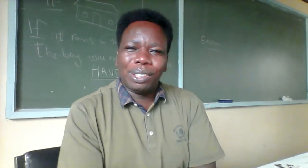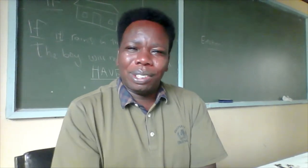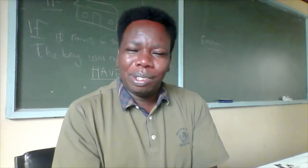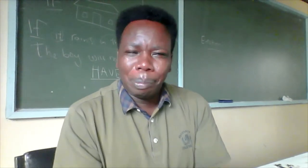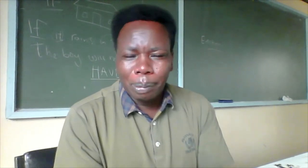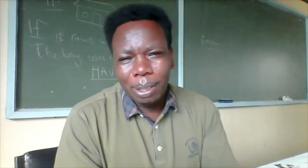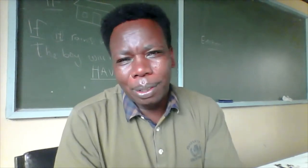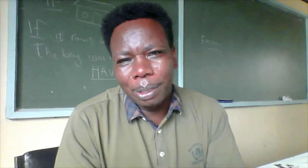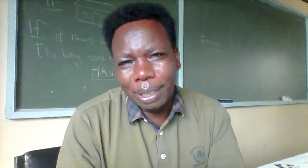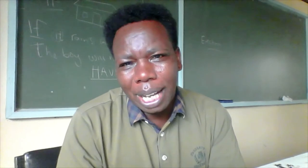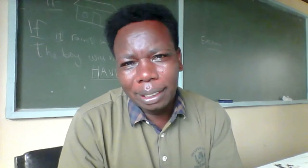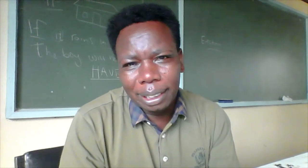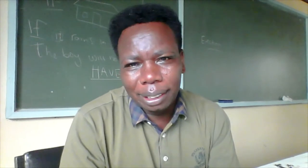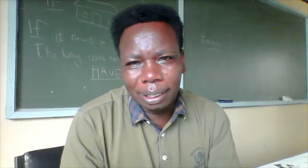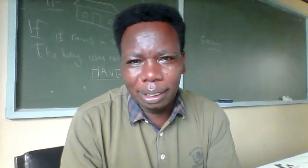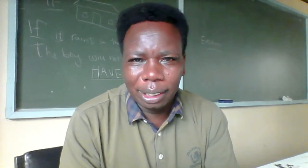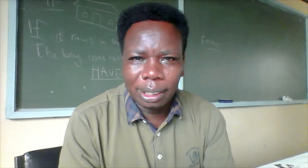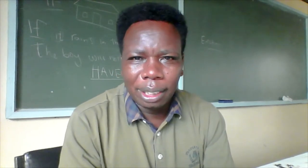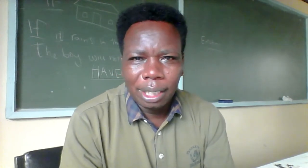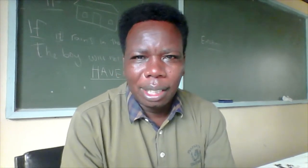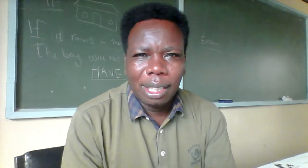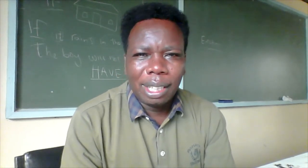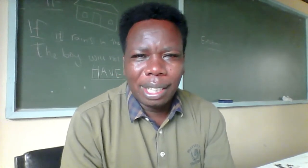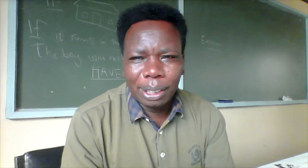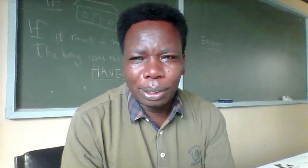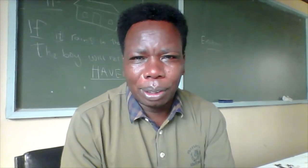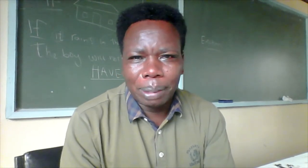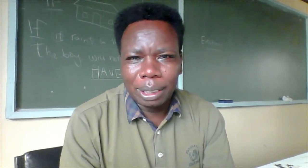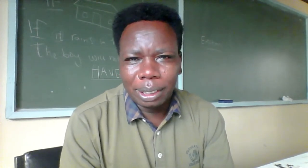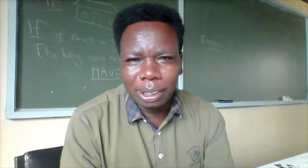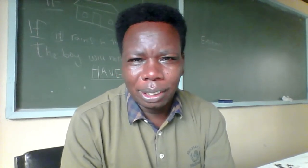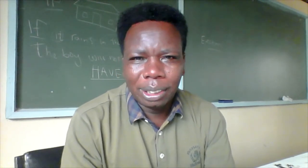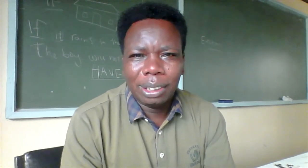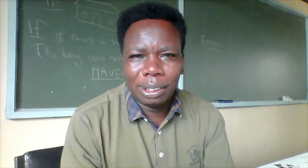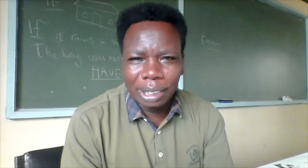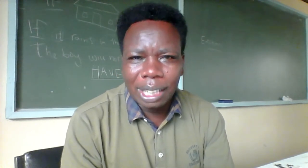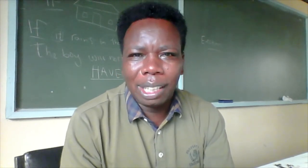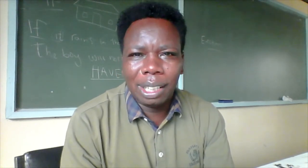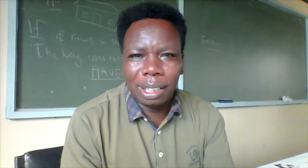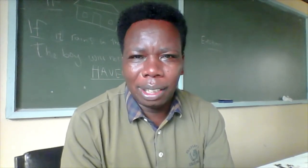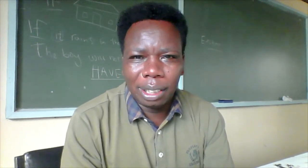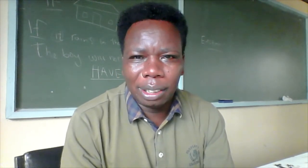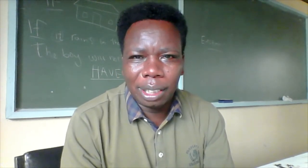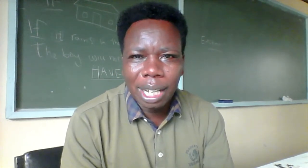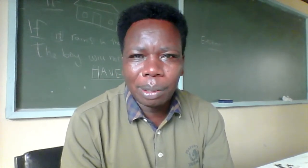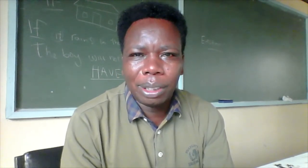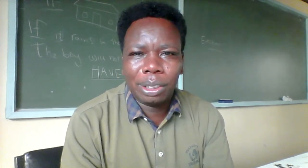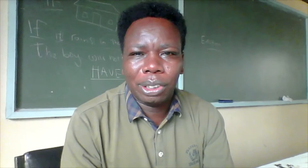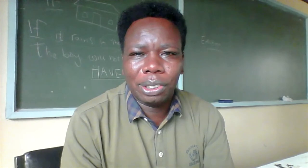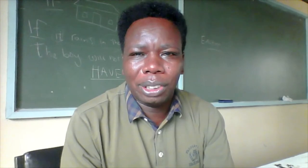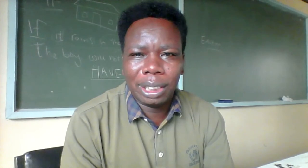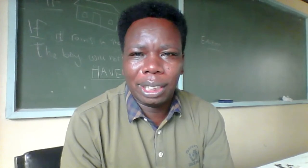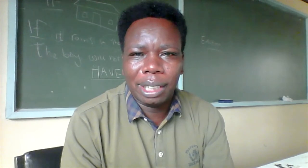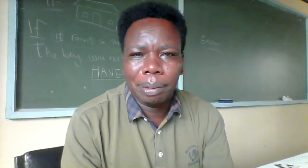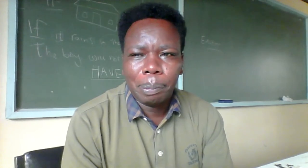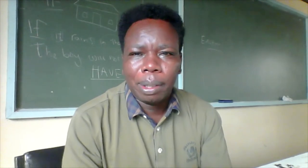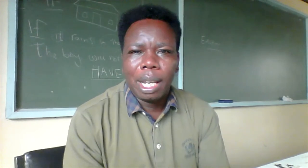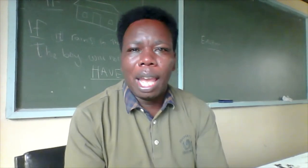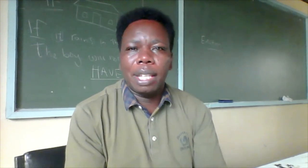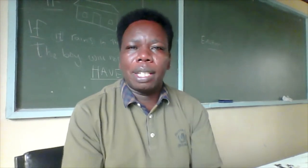you will assess it thank you so much thank you so much for the